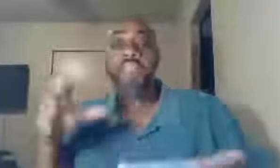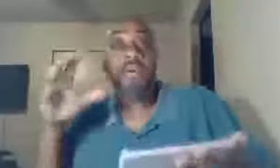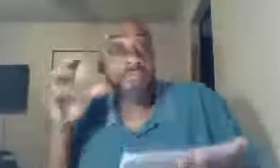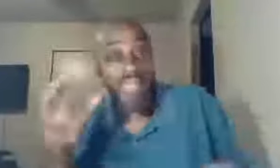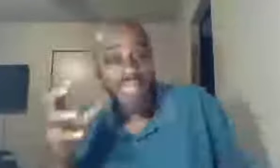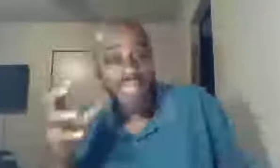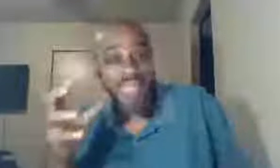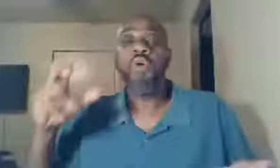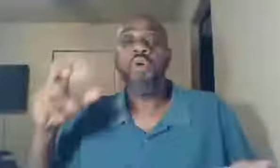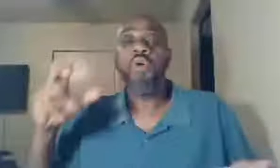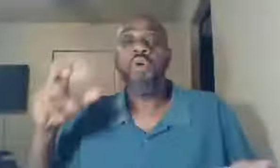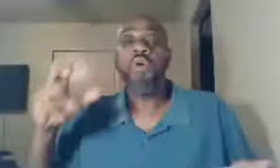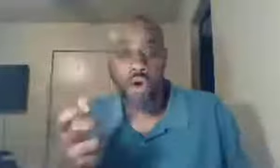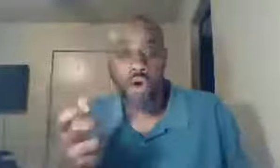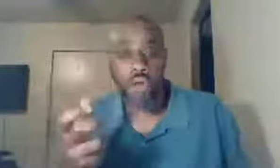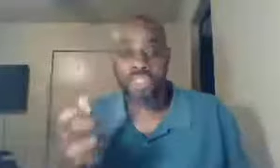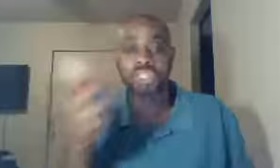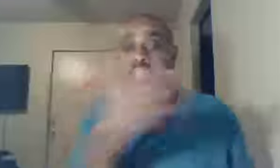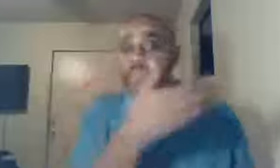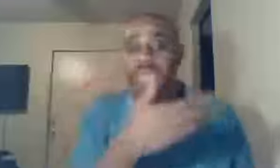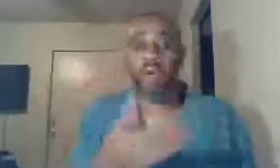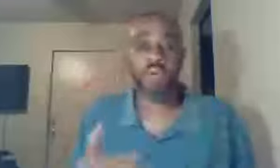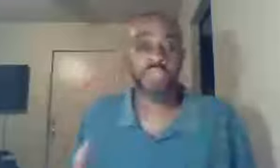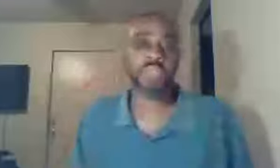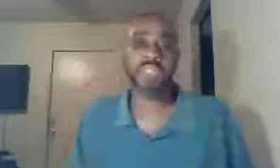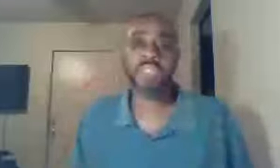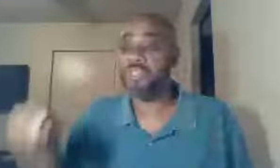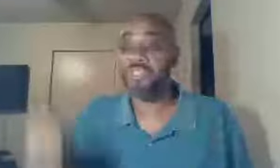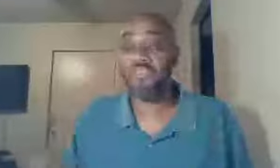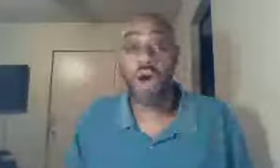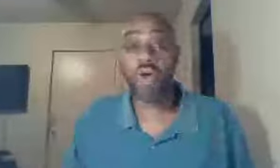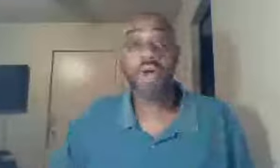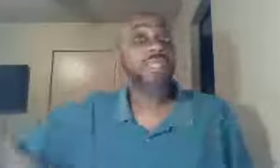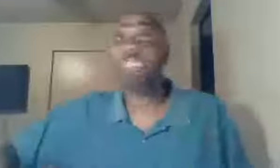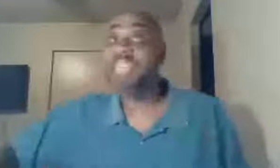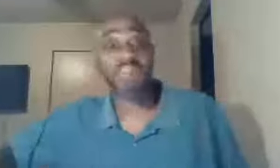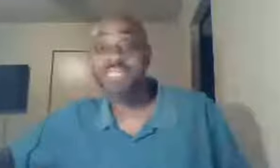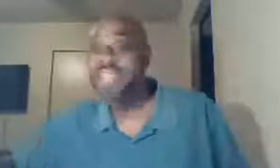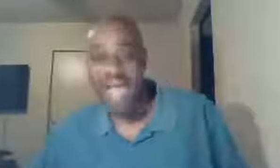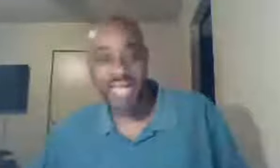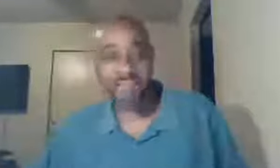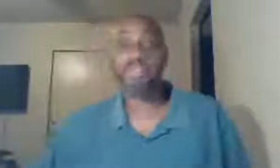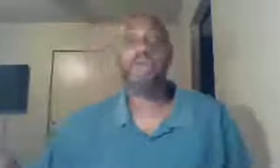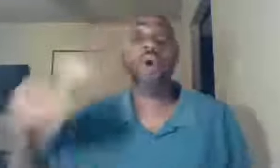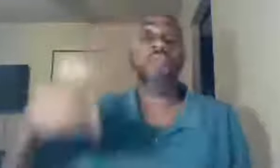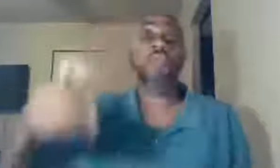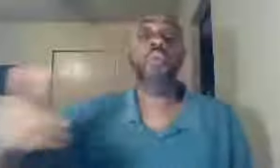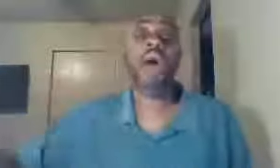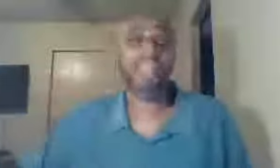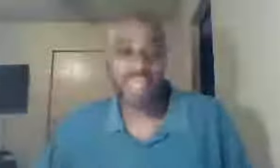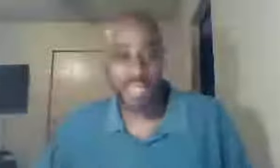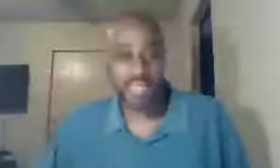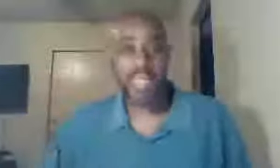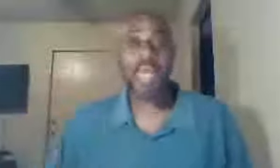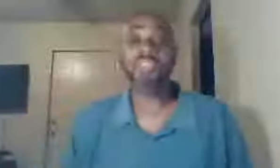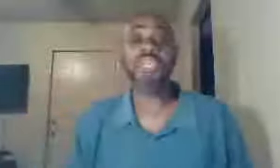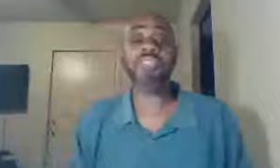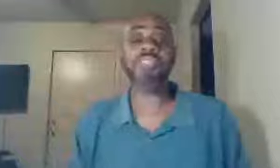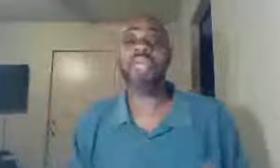committed sin, who falls, the just man, the Old Testament tells us, fall, seven times, over one thing, and Jesus says,